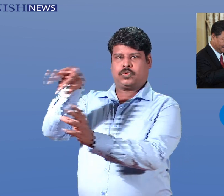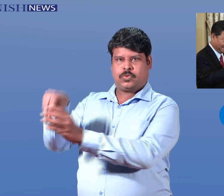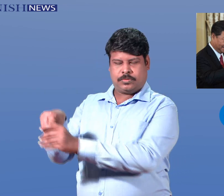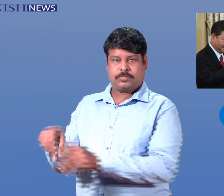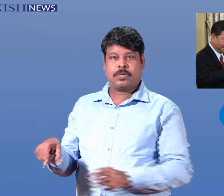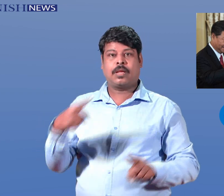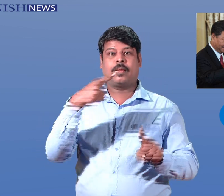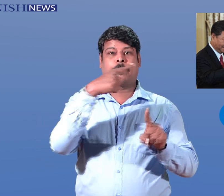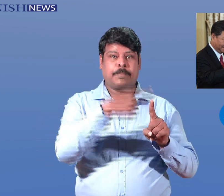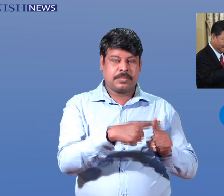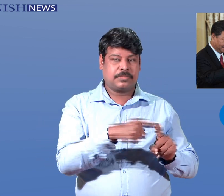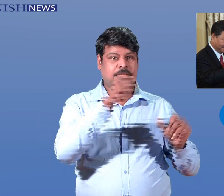on Climate.